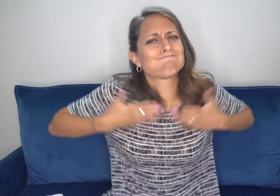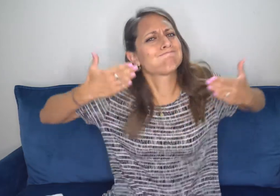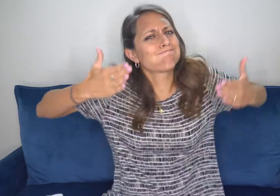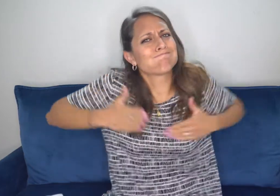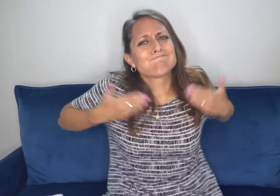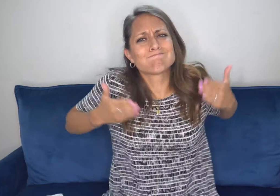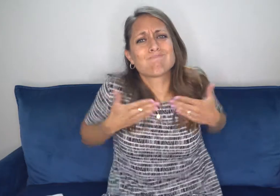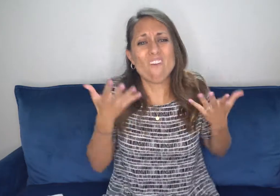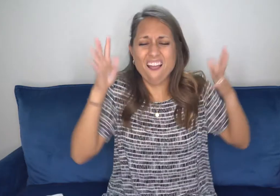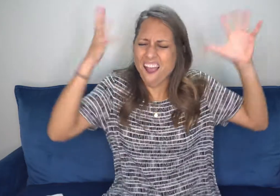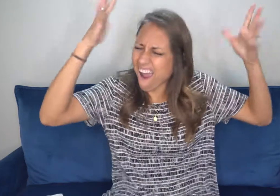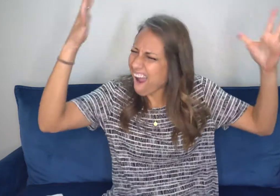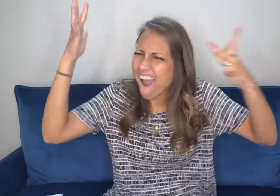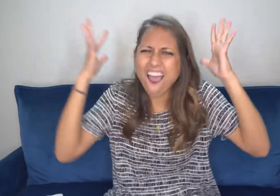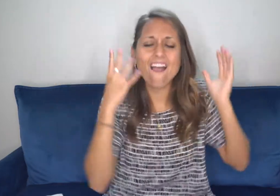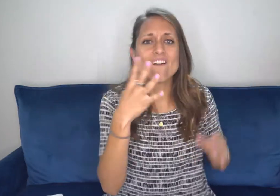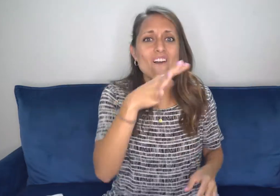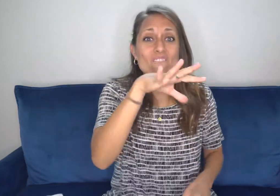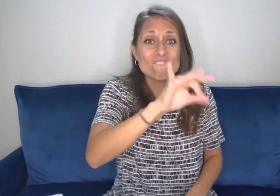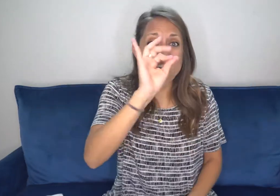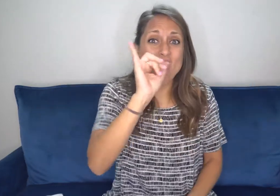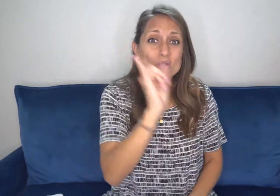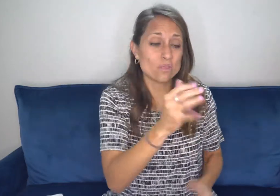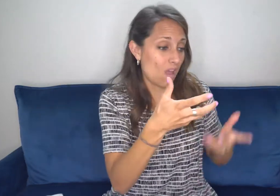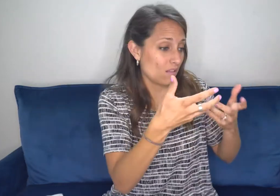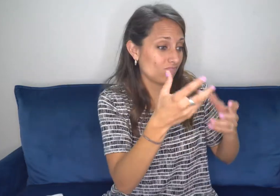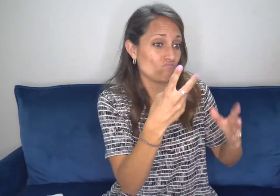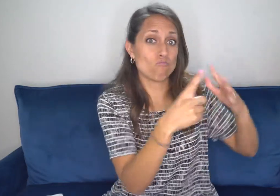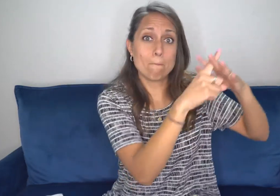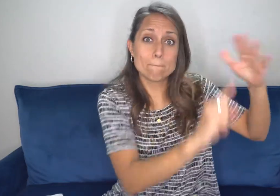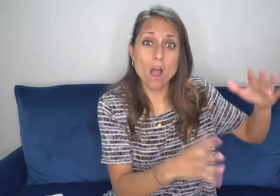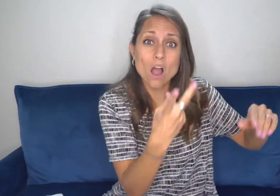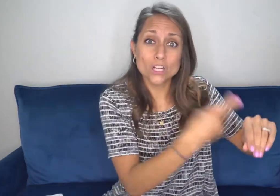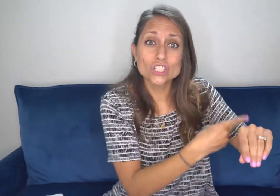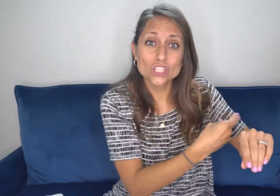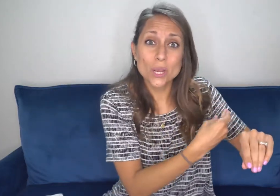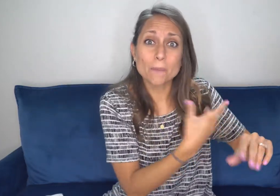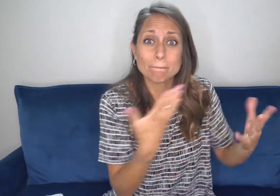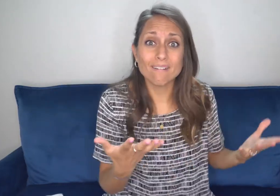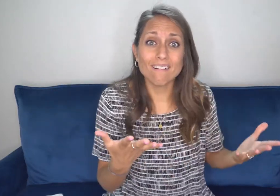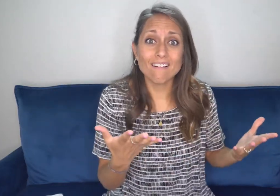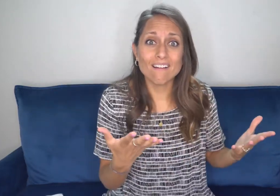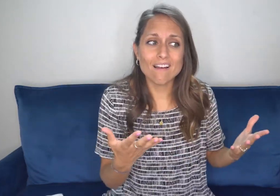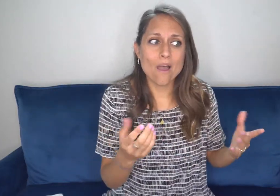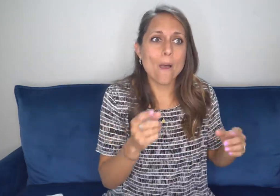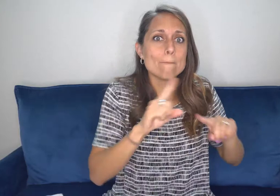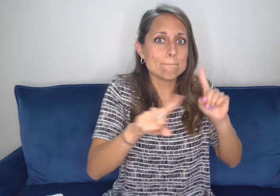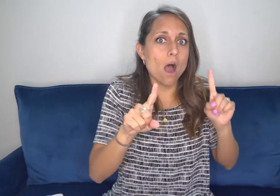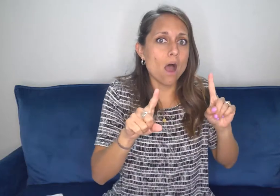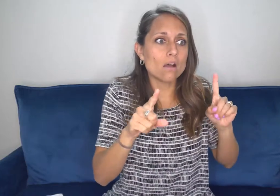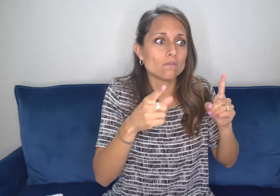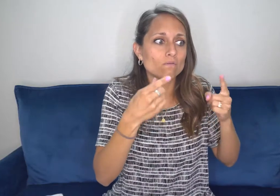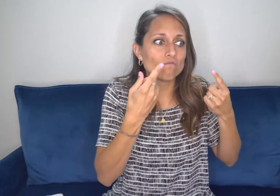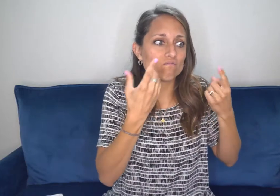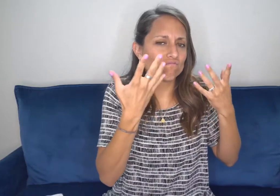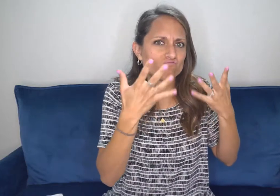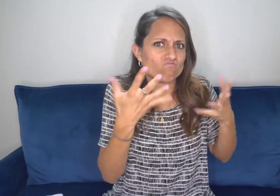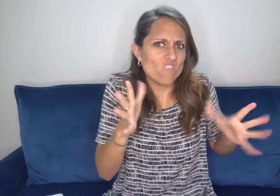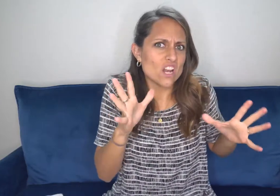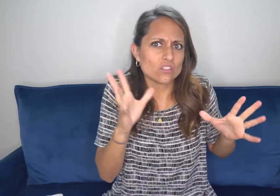finding that lost sheep. He has immense joy in bringing that sheep back into the fold, but he